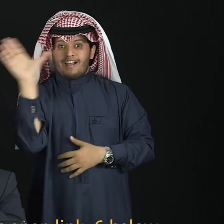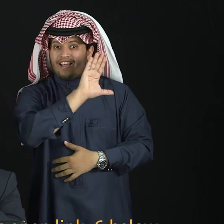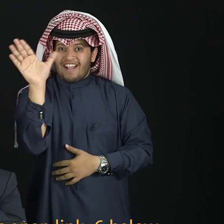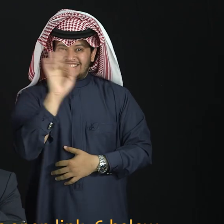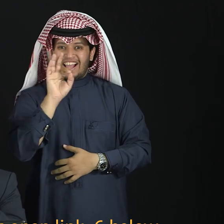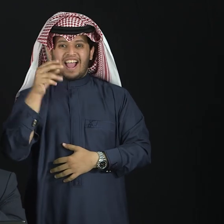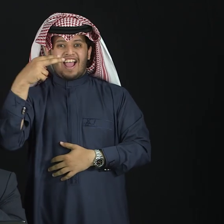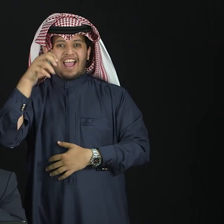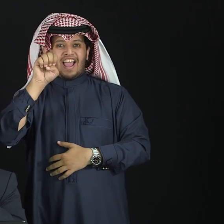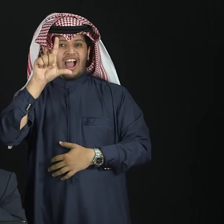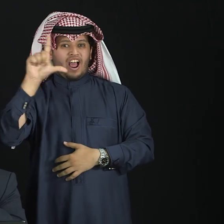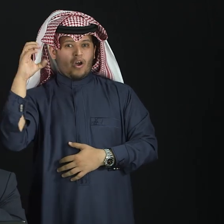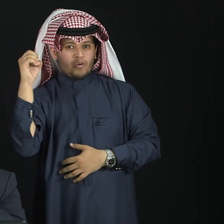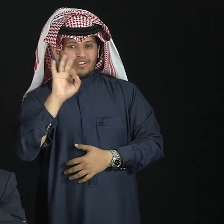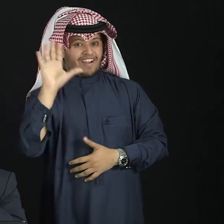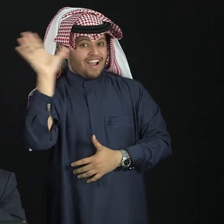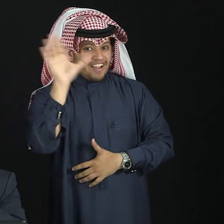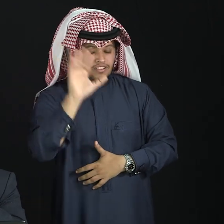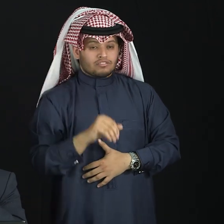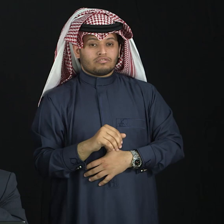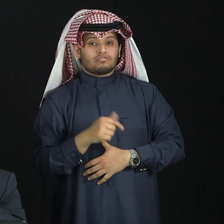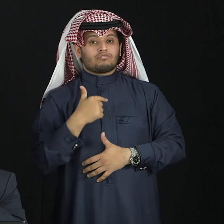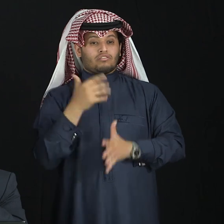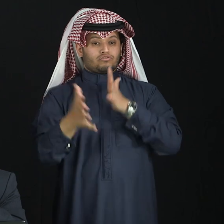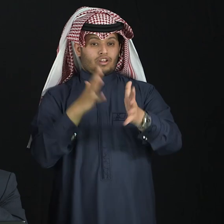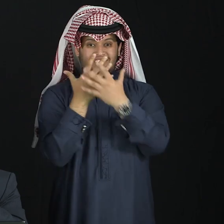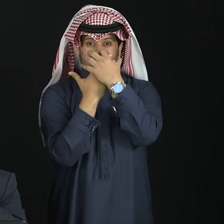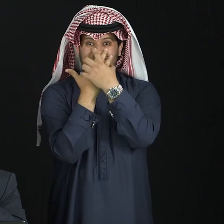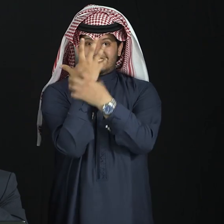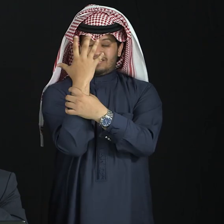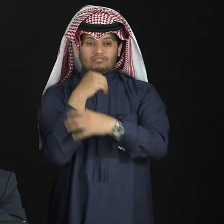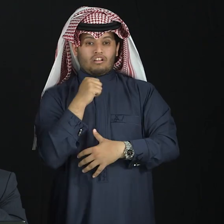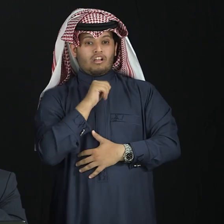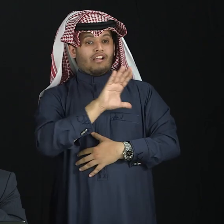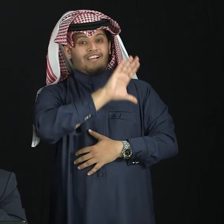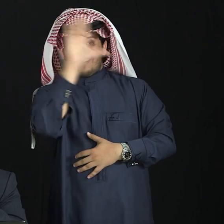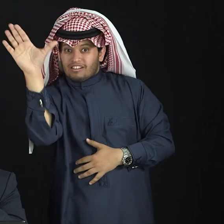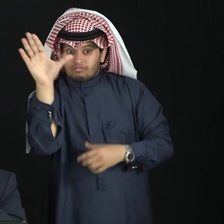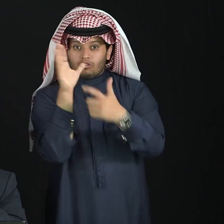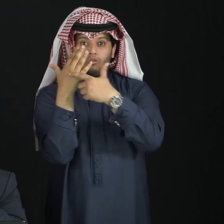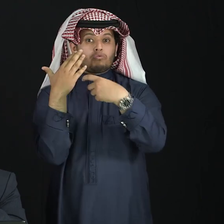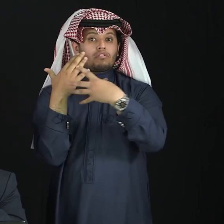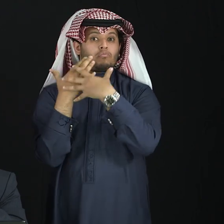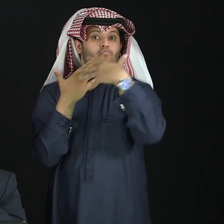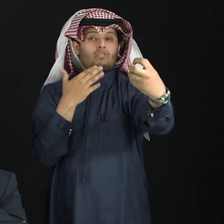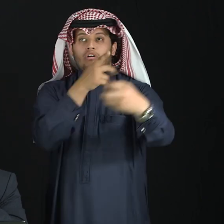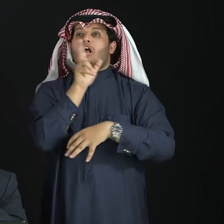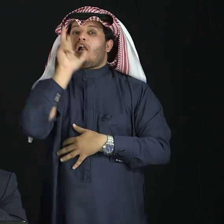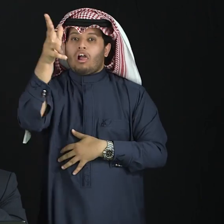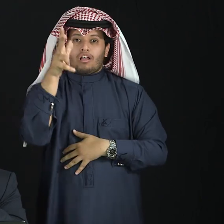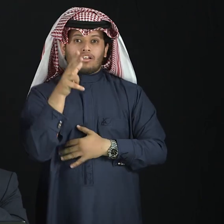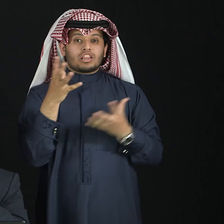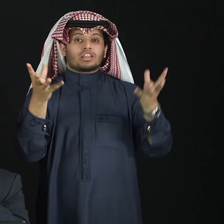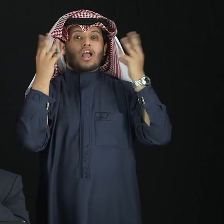the gloves, you see. So once you just sign, make the gestures, these sensors may transmit